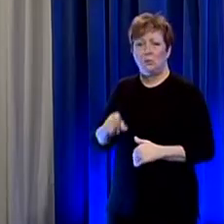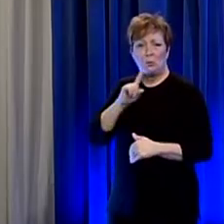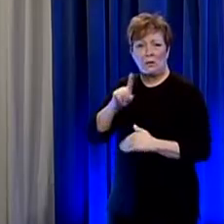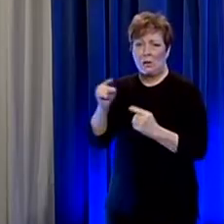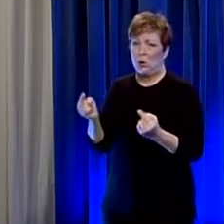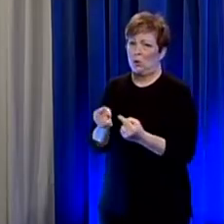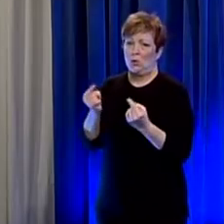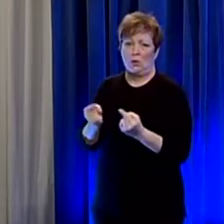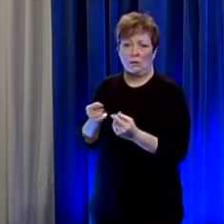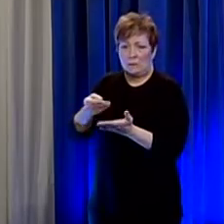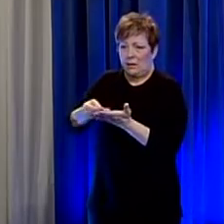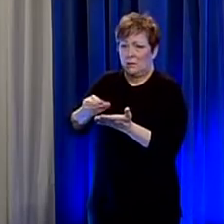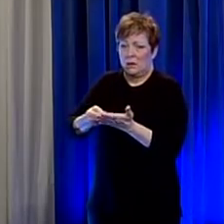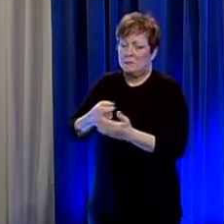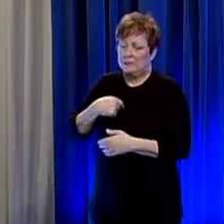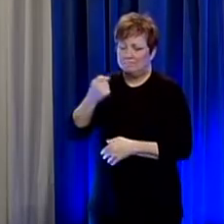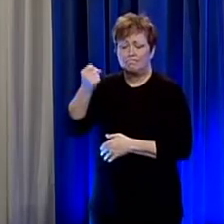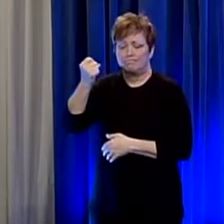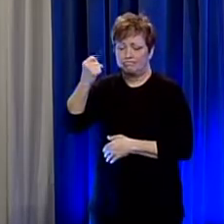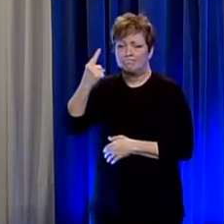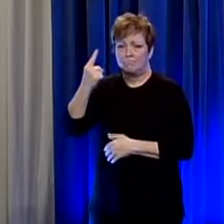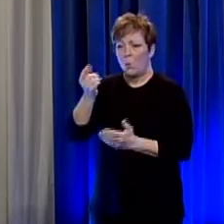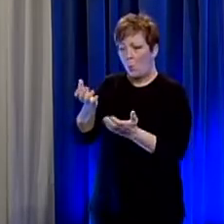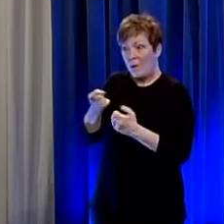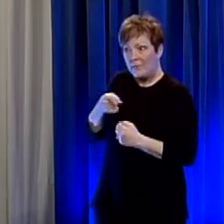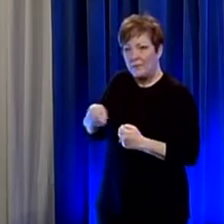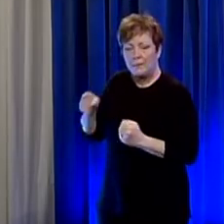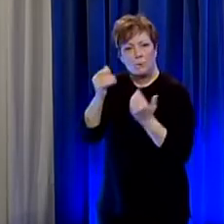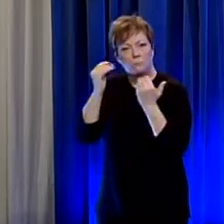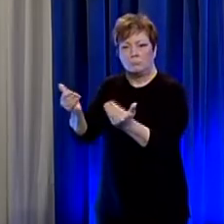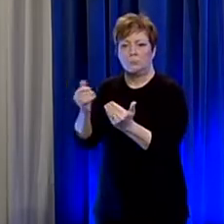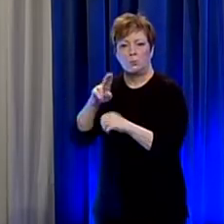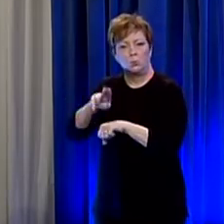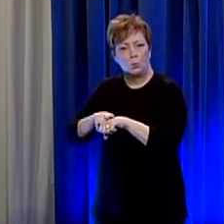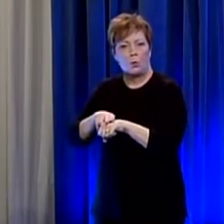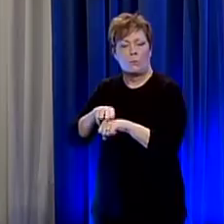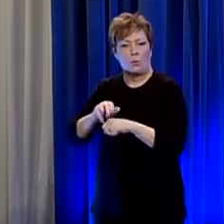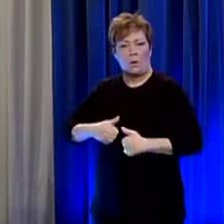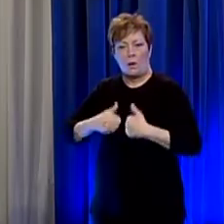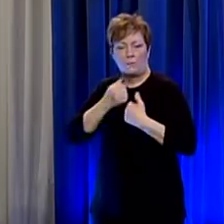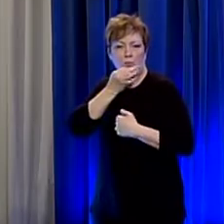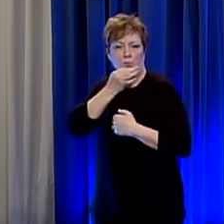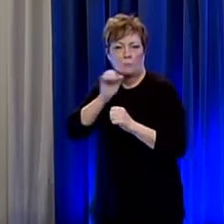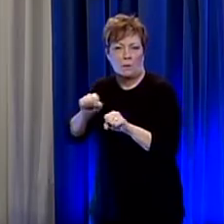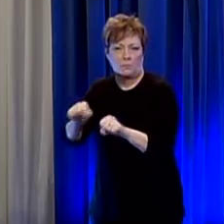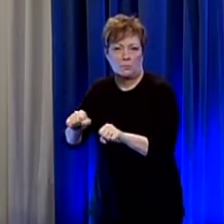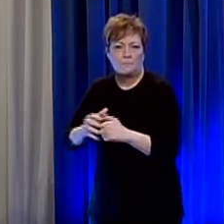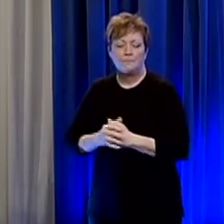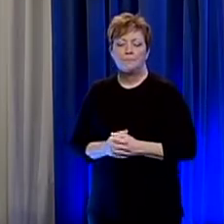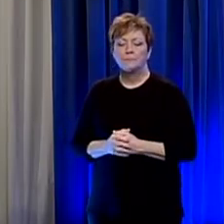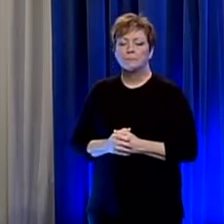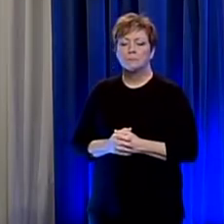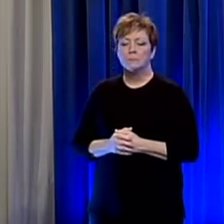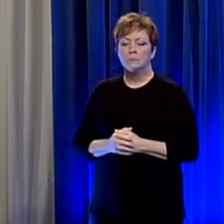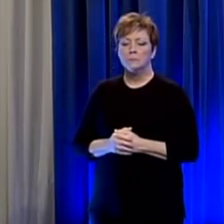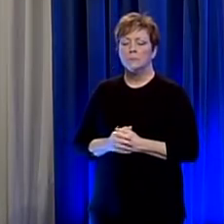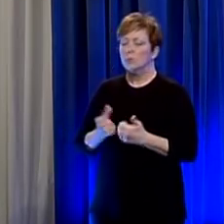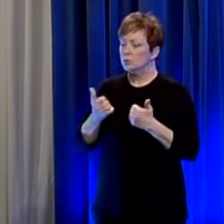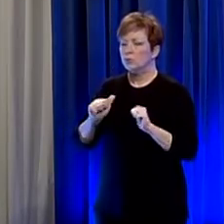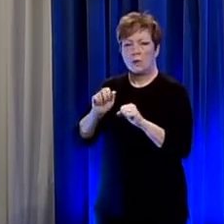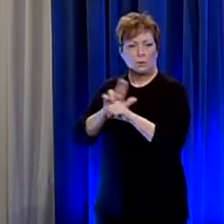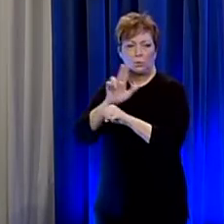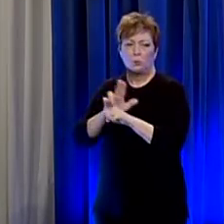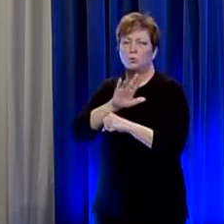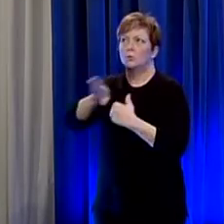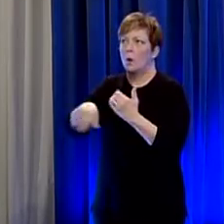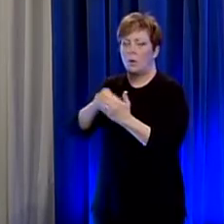really hurting and we get that and we want them to get back to their normal lives as soon as we possibly can so so we're trying to to use all the